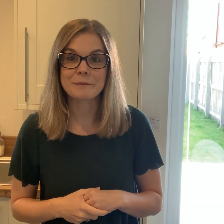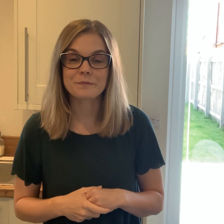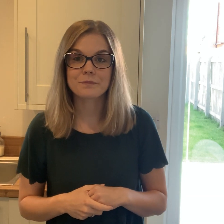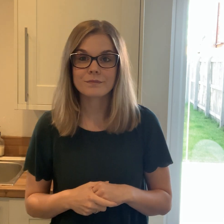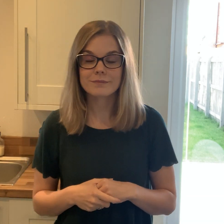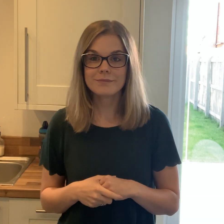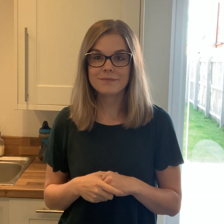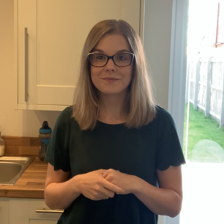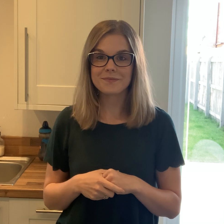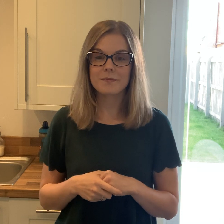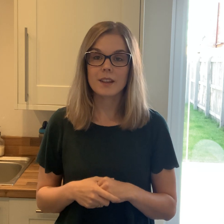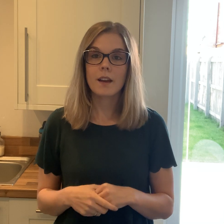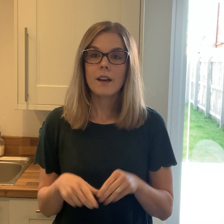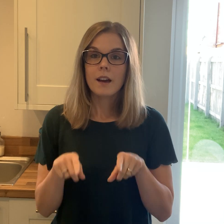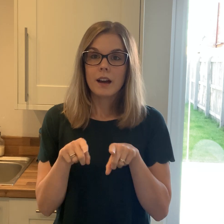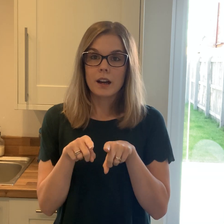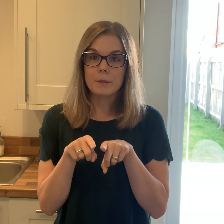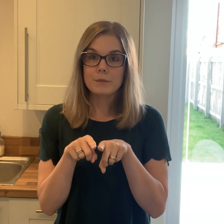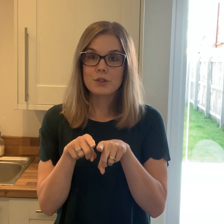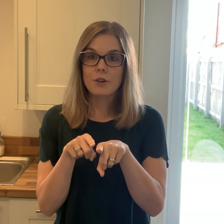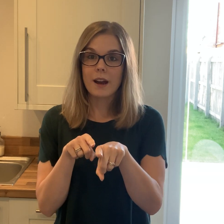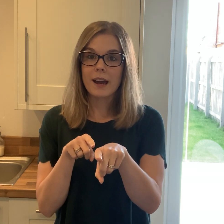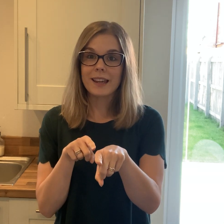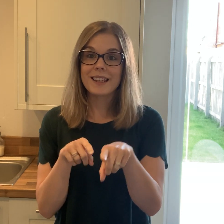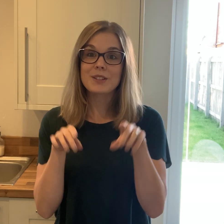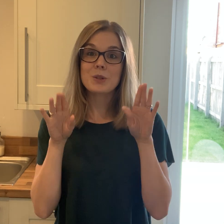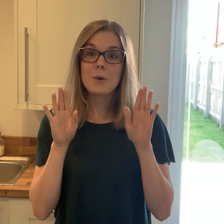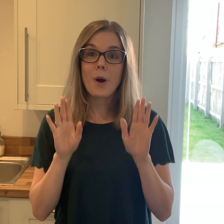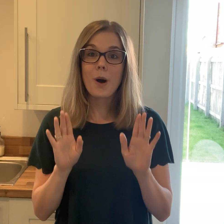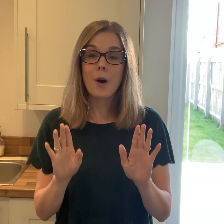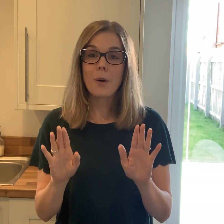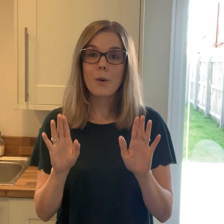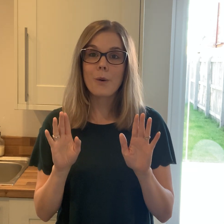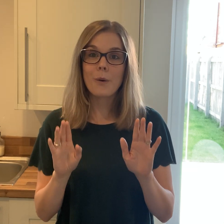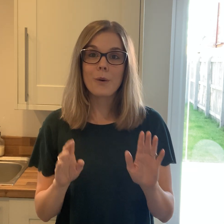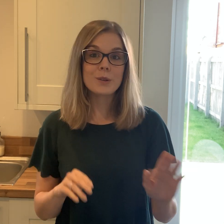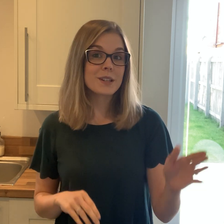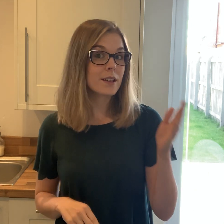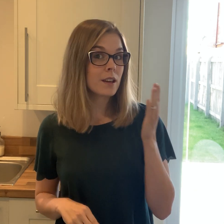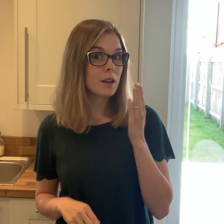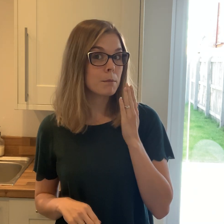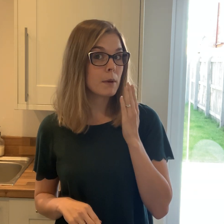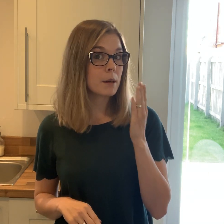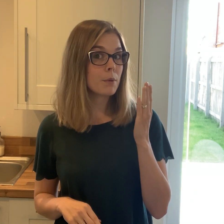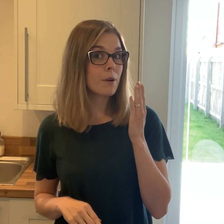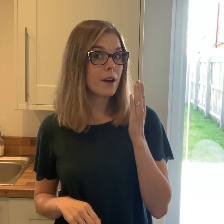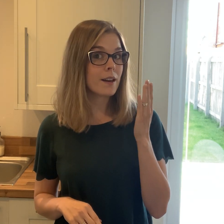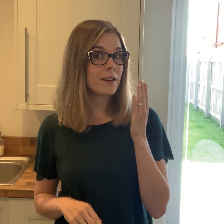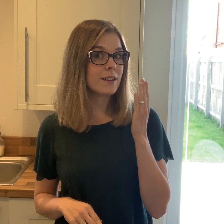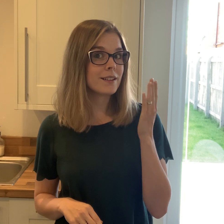I'm trying to hold my breath